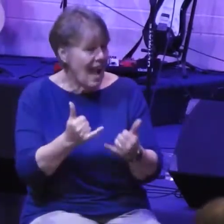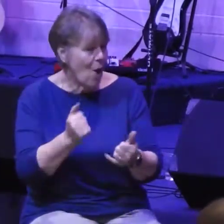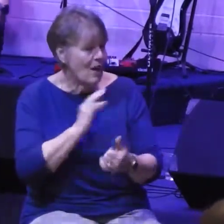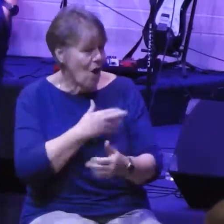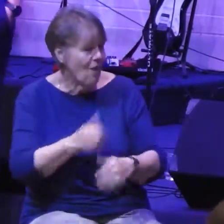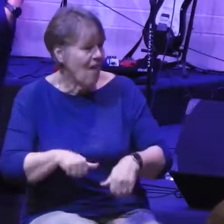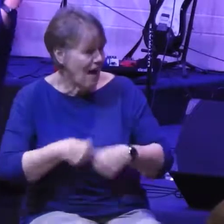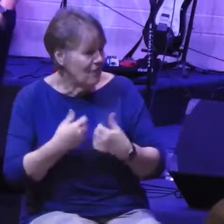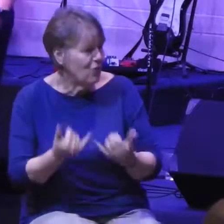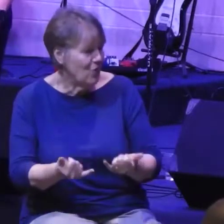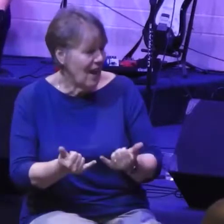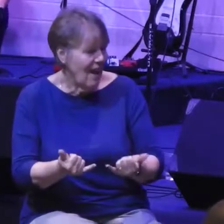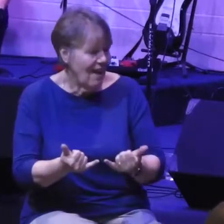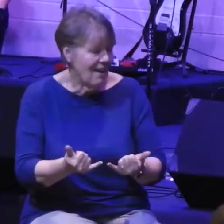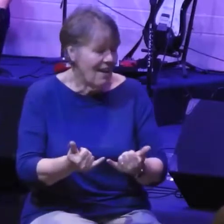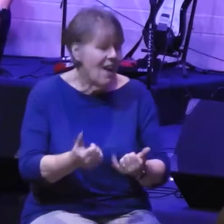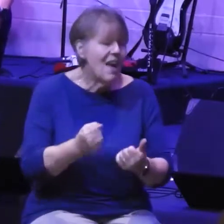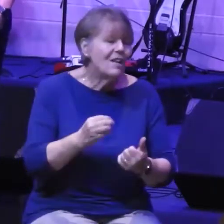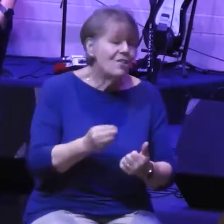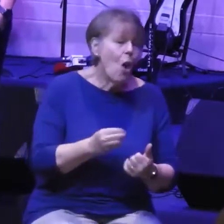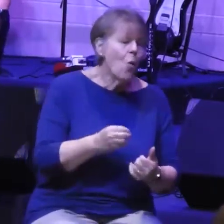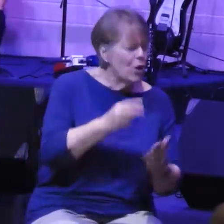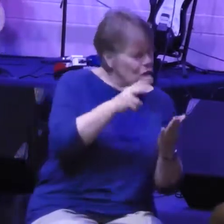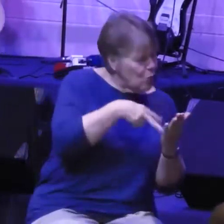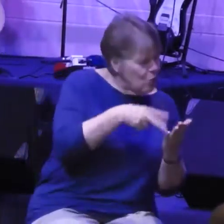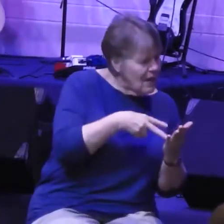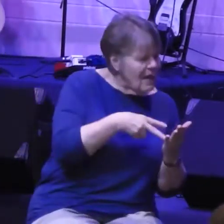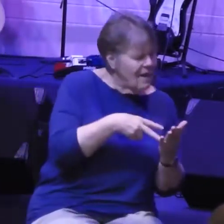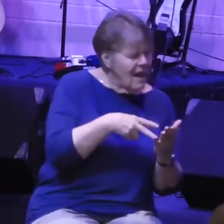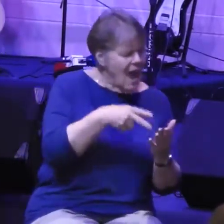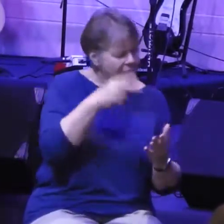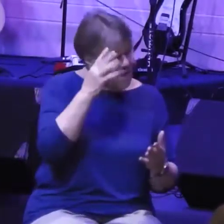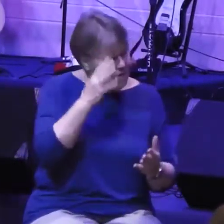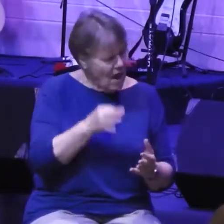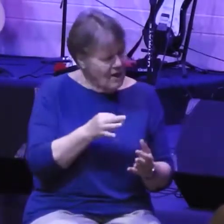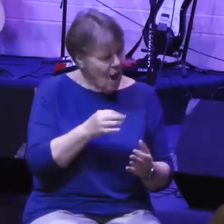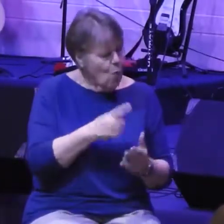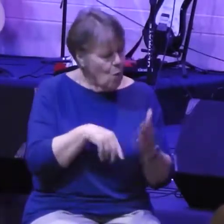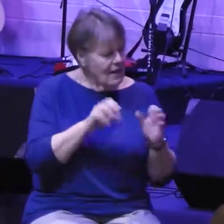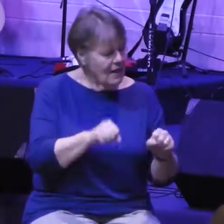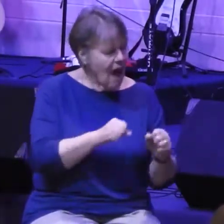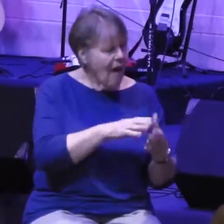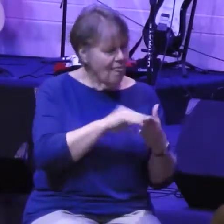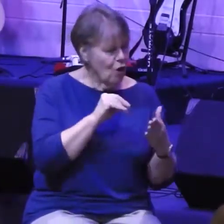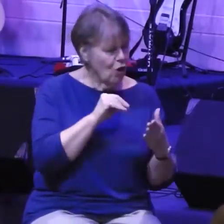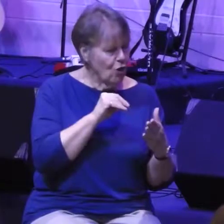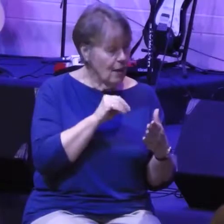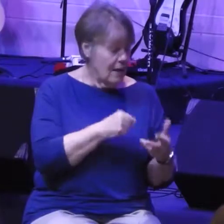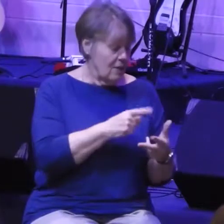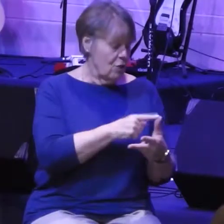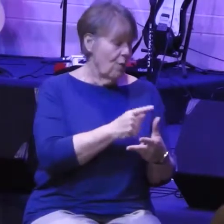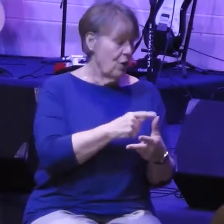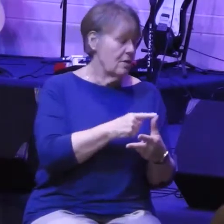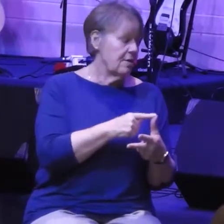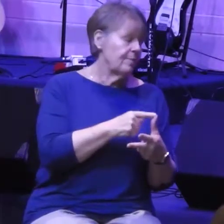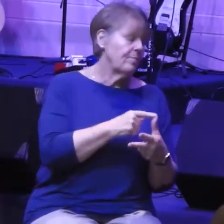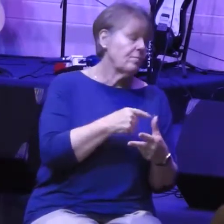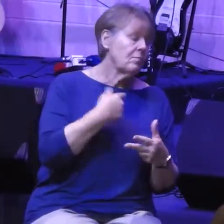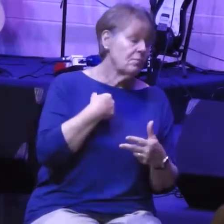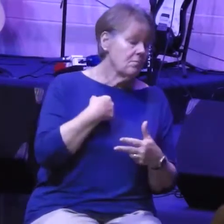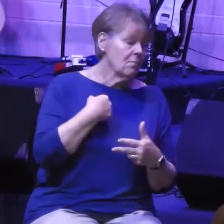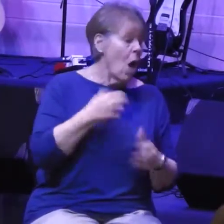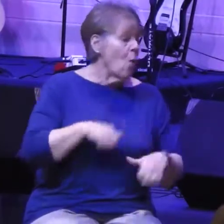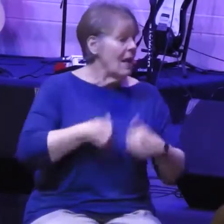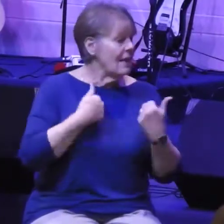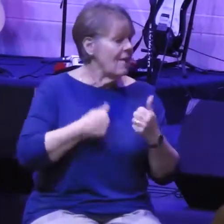faced and then we're just going to ask ourselves, what can we learn from that story? Okay, so we're there, we're in ancient Jerusalem, there's